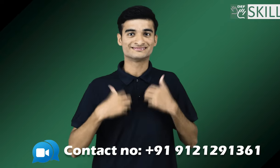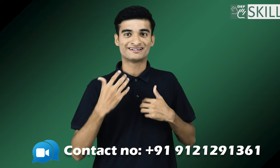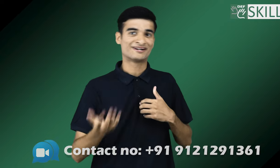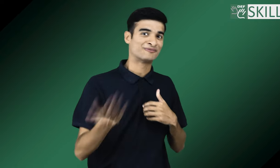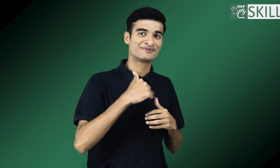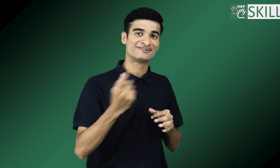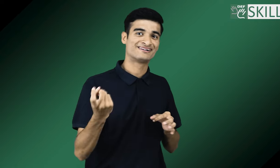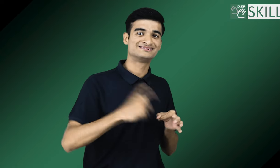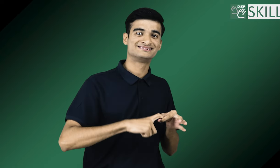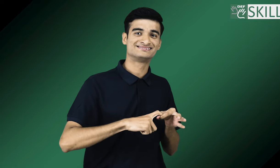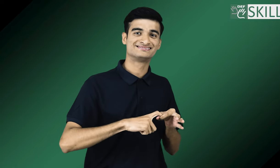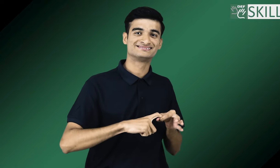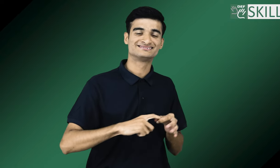the courses? Come join now.